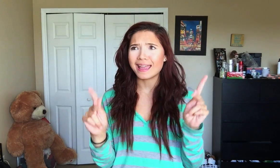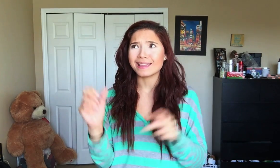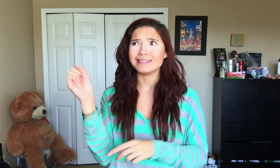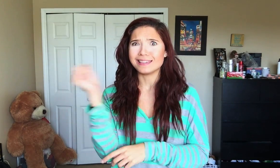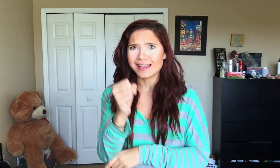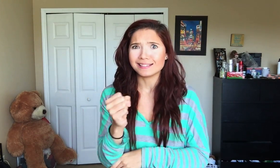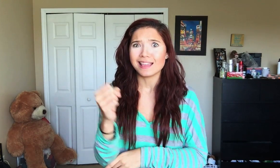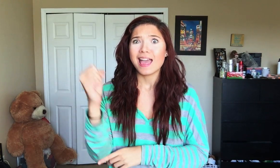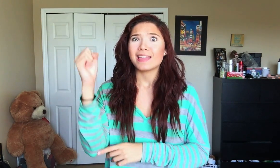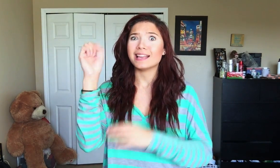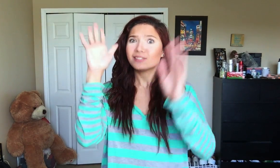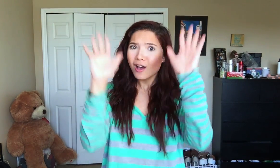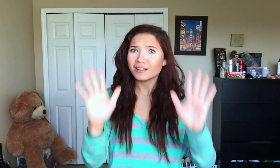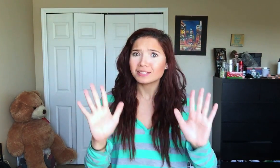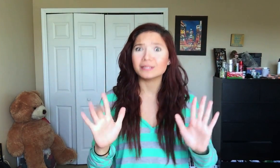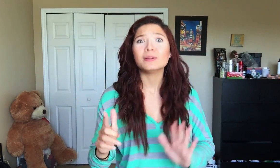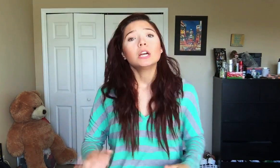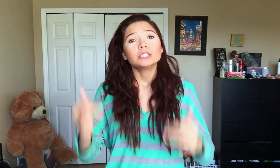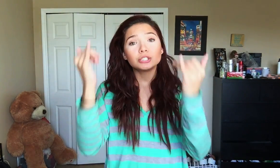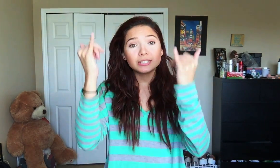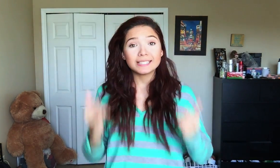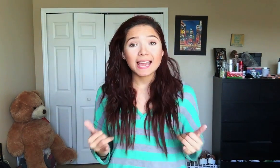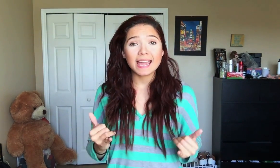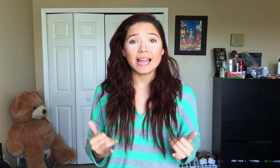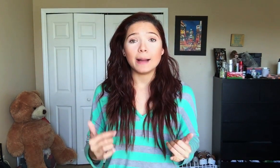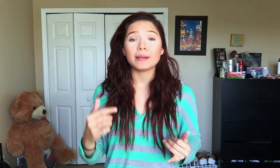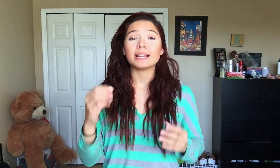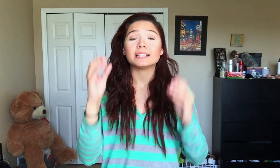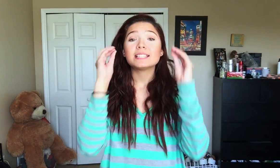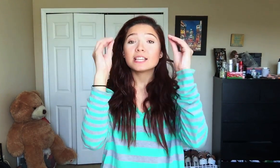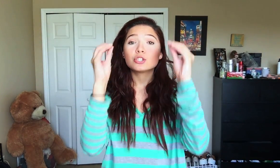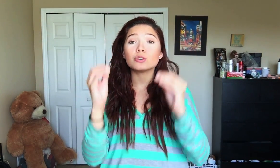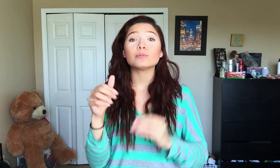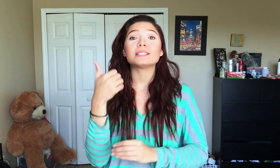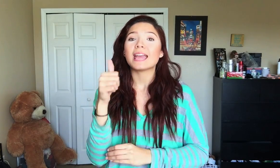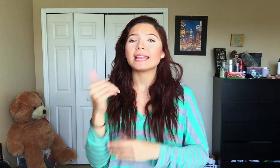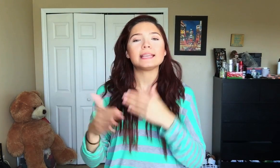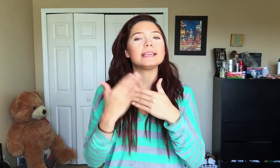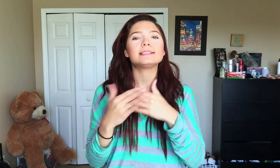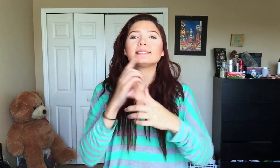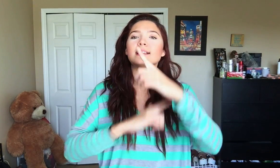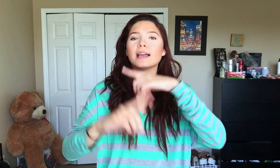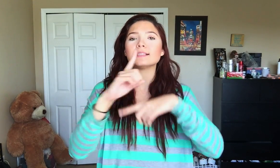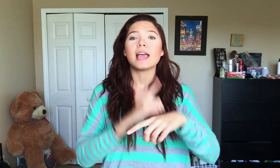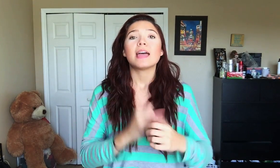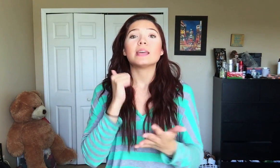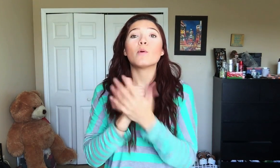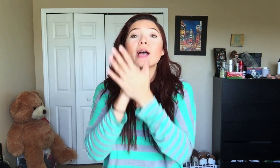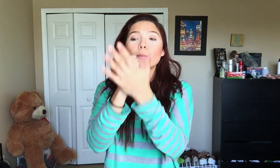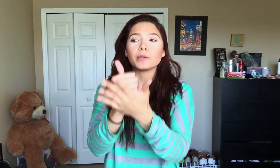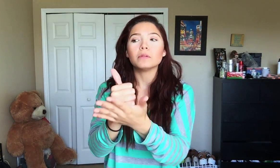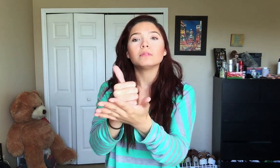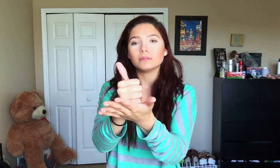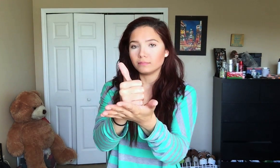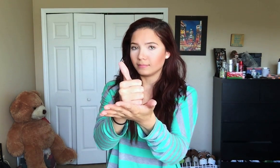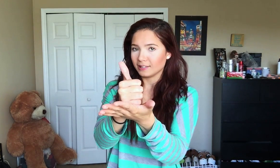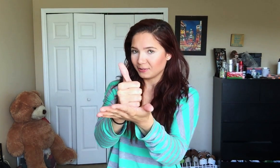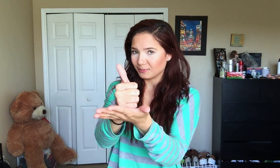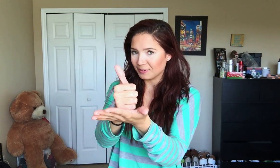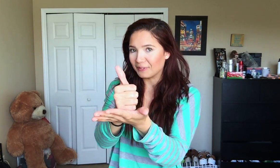yes that's awesome so today I'm gonna teach you 10 easy signs that will help you that's one